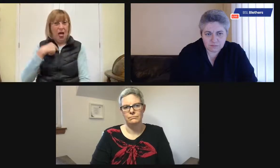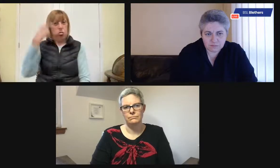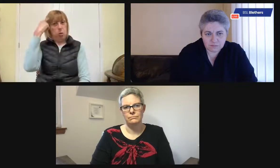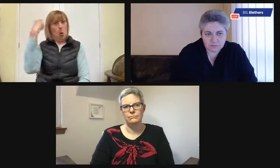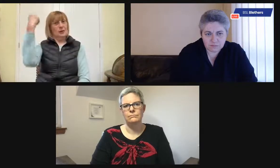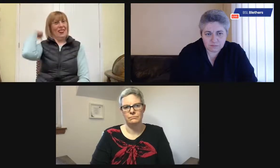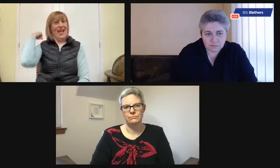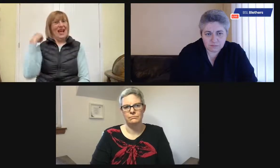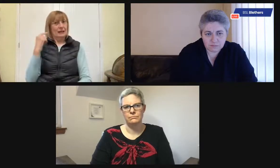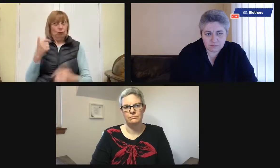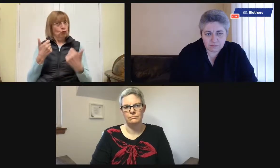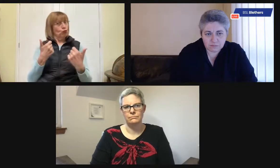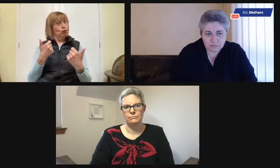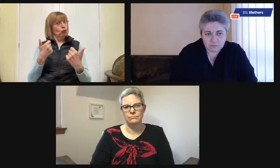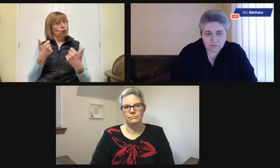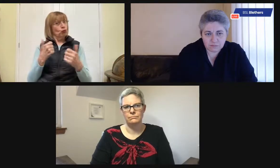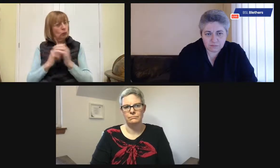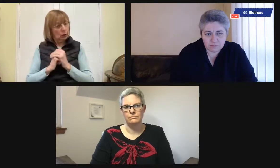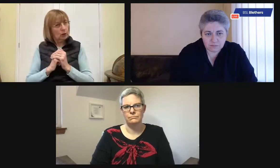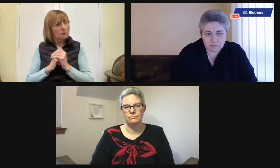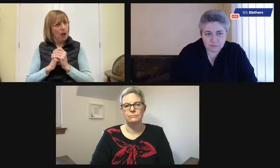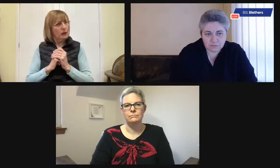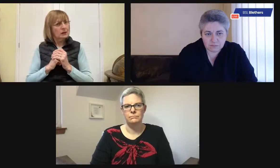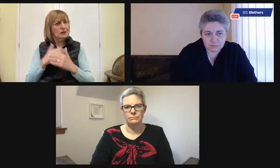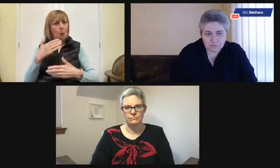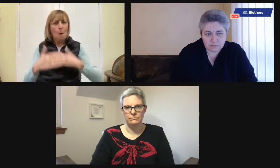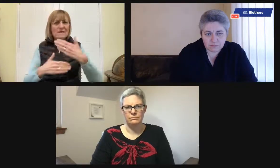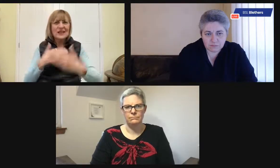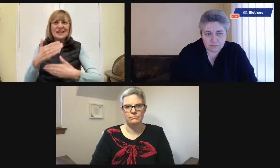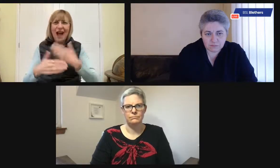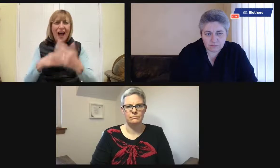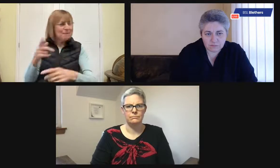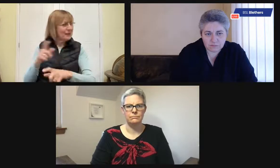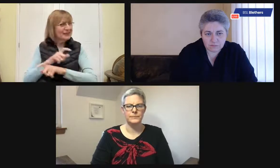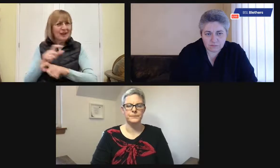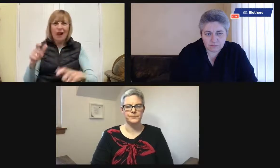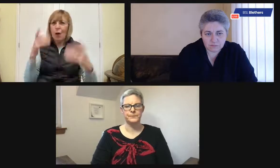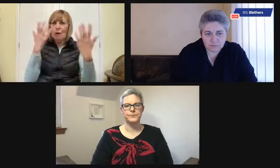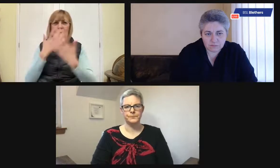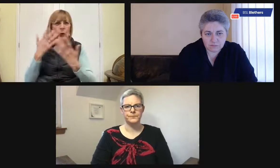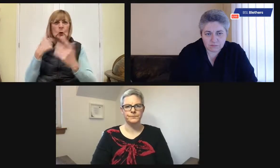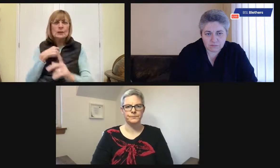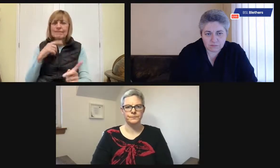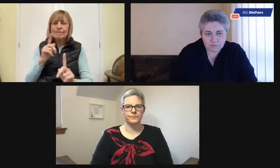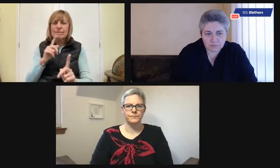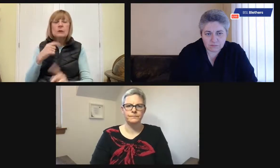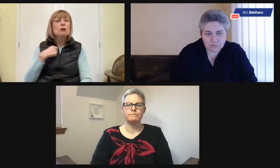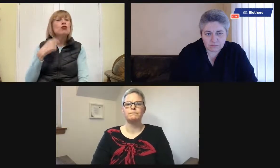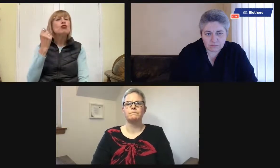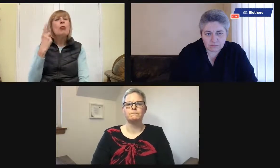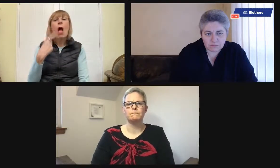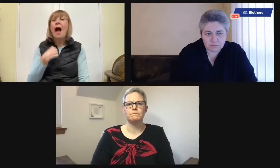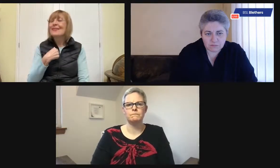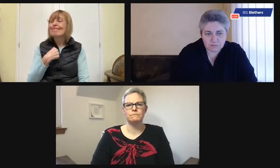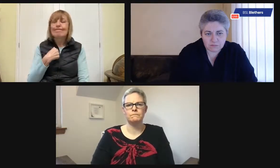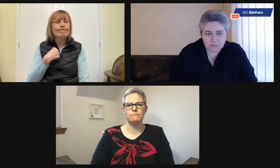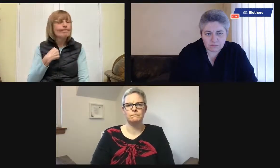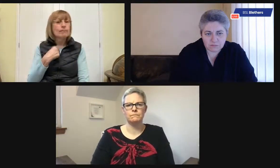He'll have that and he'll have his television screen. And I thought that would be great at the time. But then over time, I realized he was